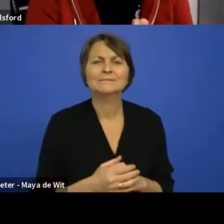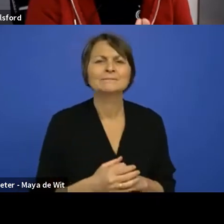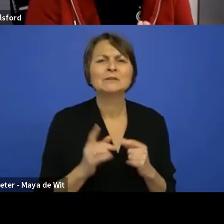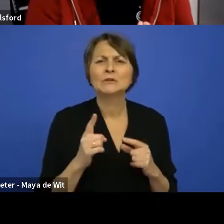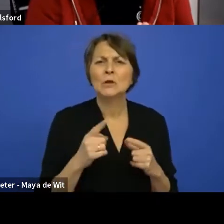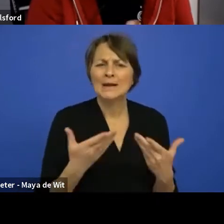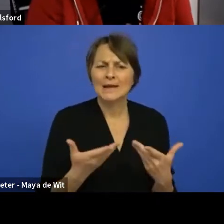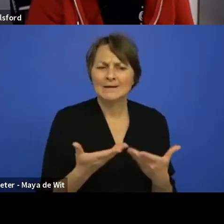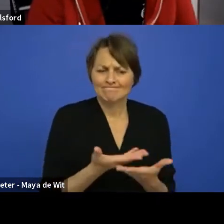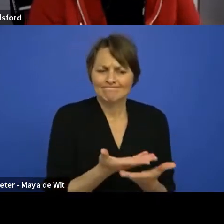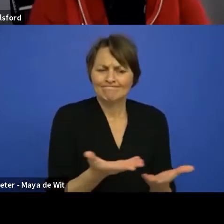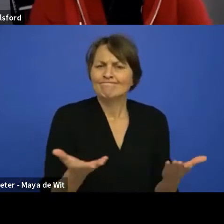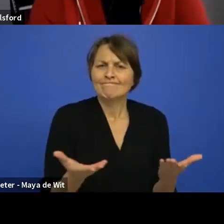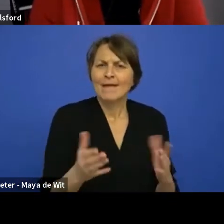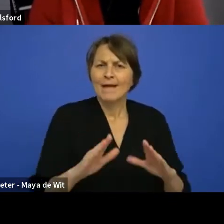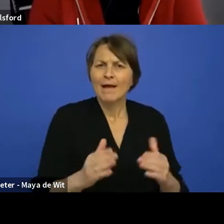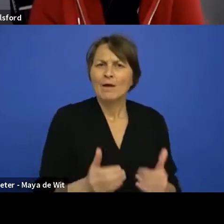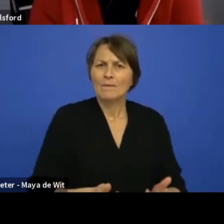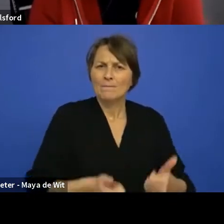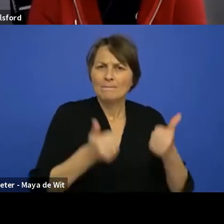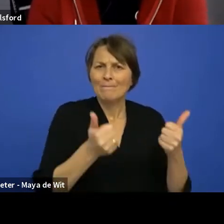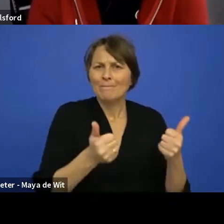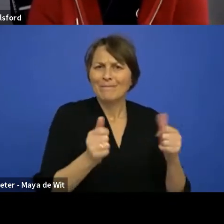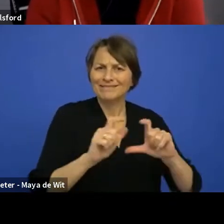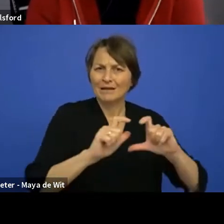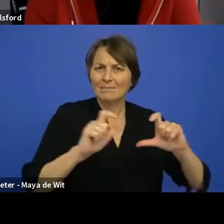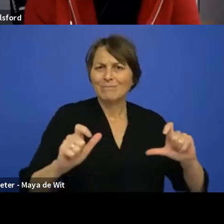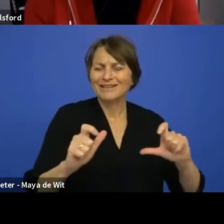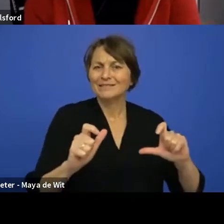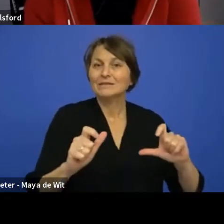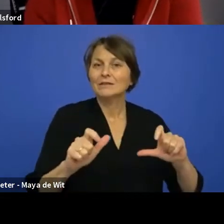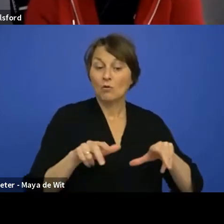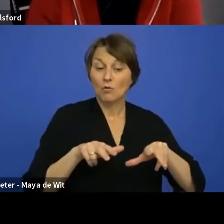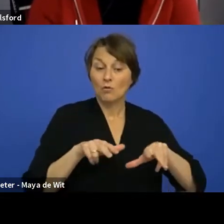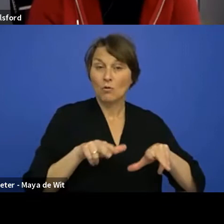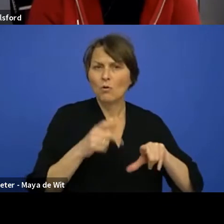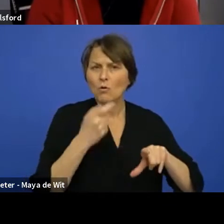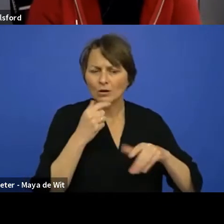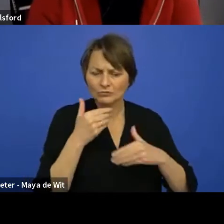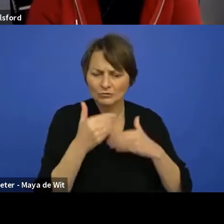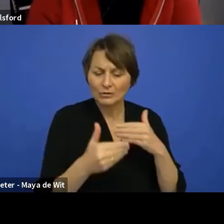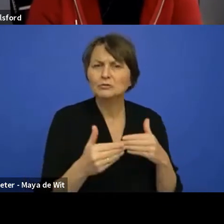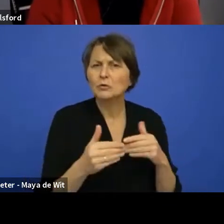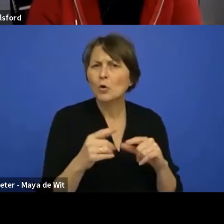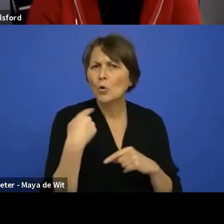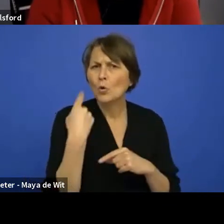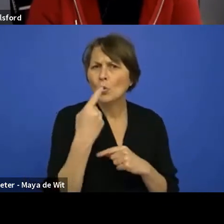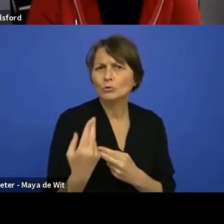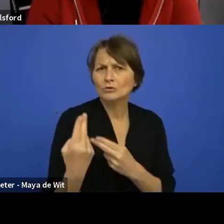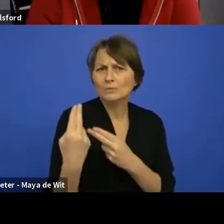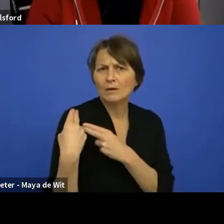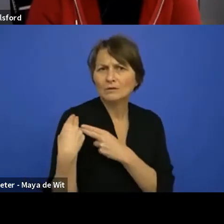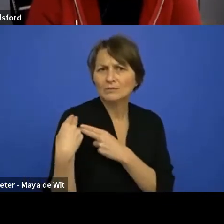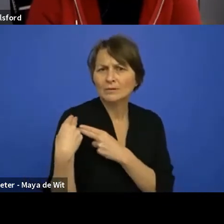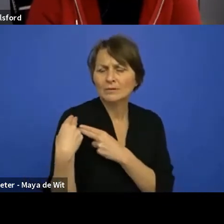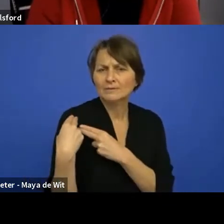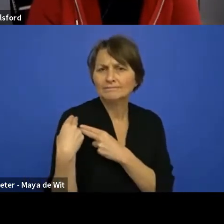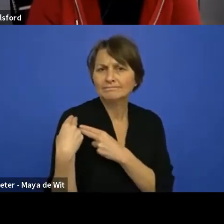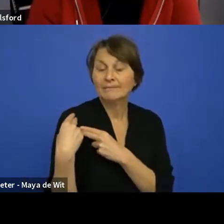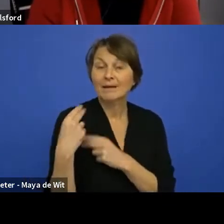So we'll be much sharper on the responsibility of the parts for the UI versus the products,